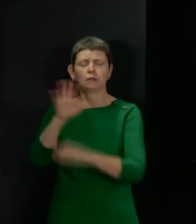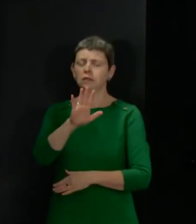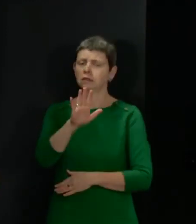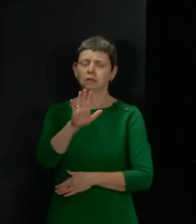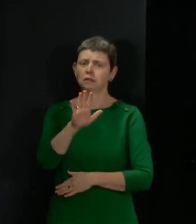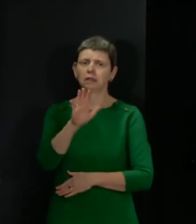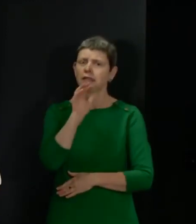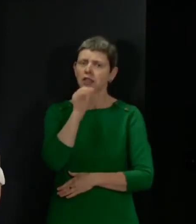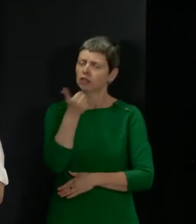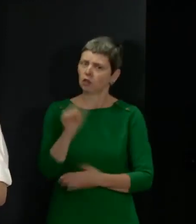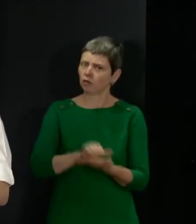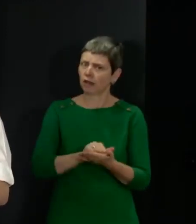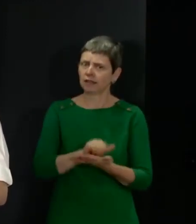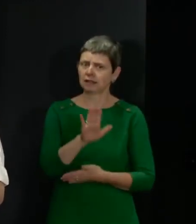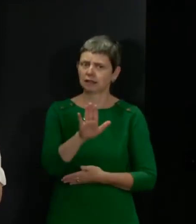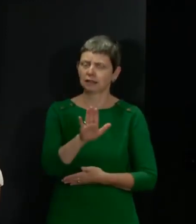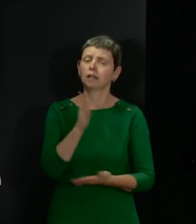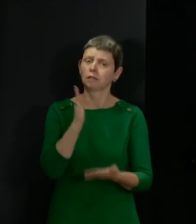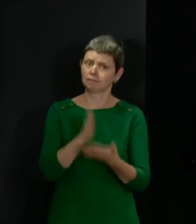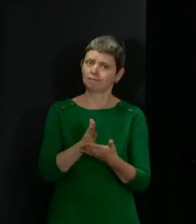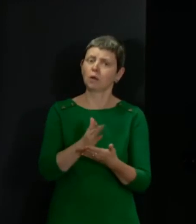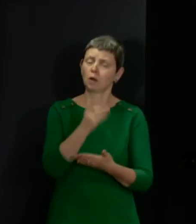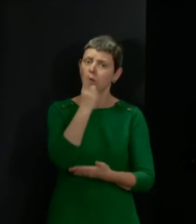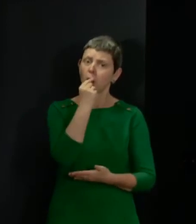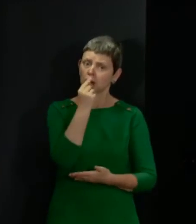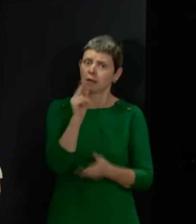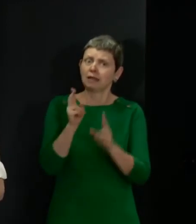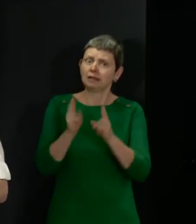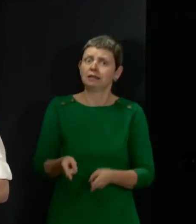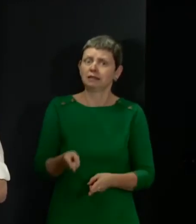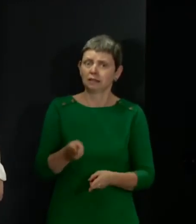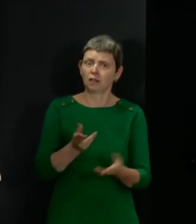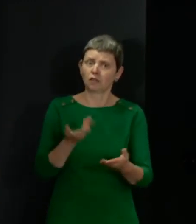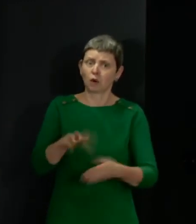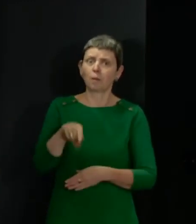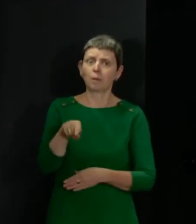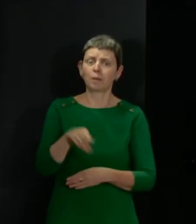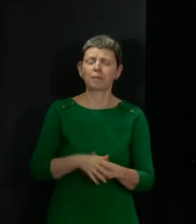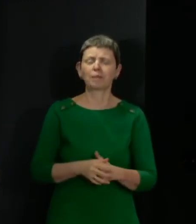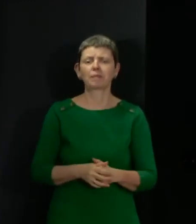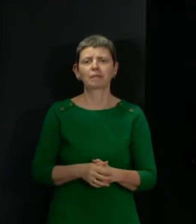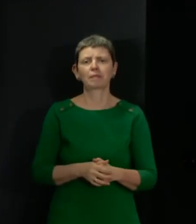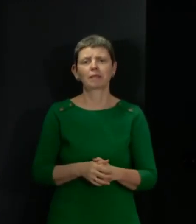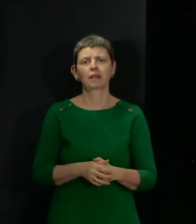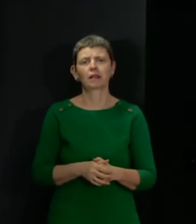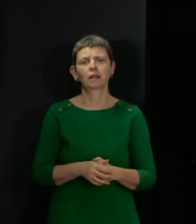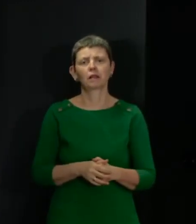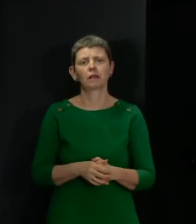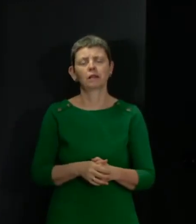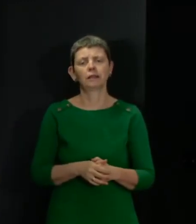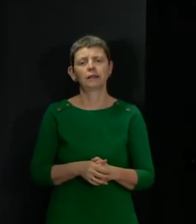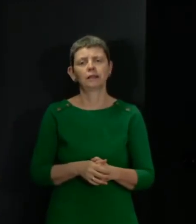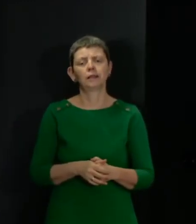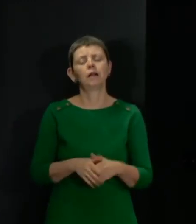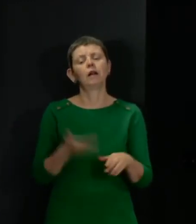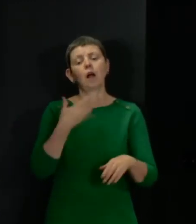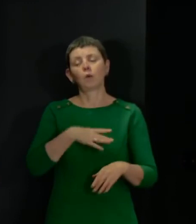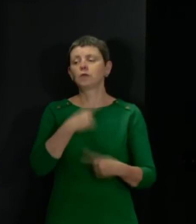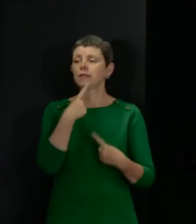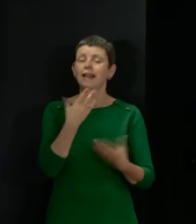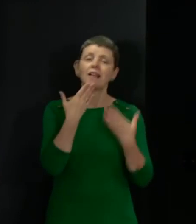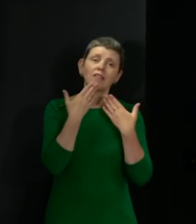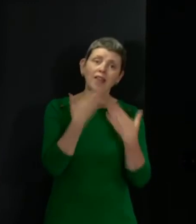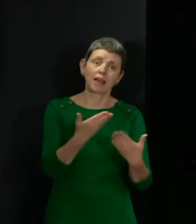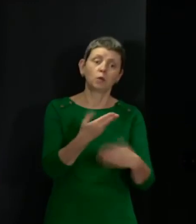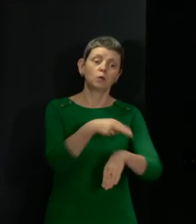is literally putting lives at risk. I also want, again, to thank our officers and staff, and specifically our